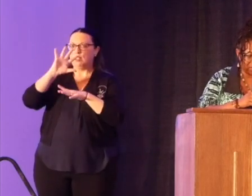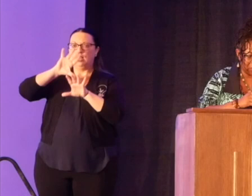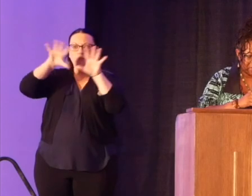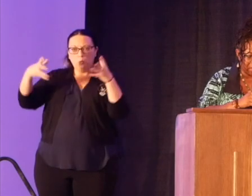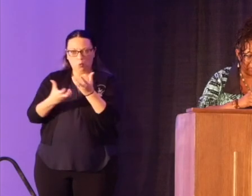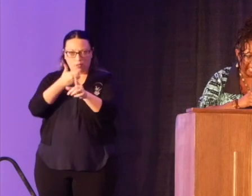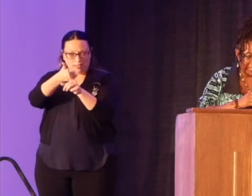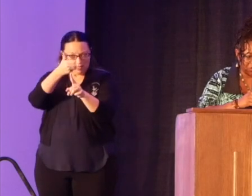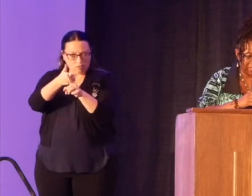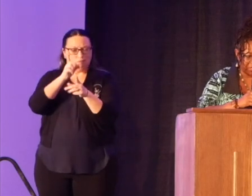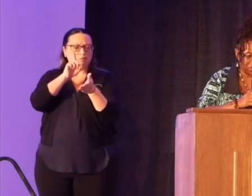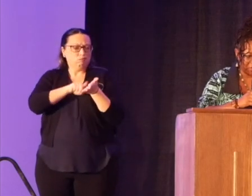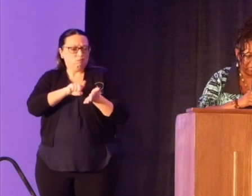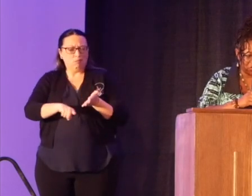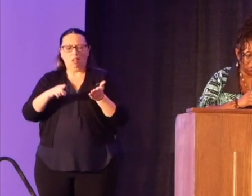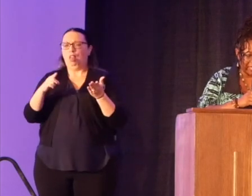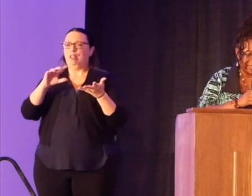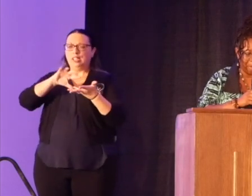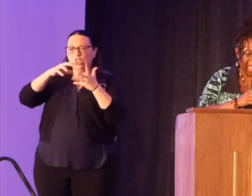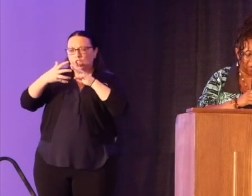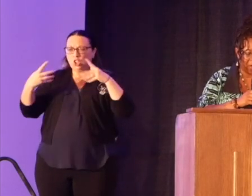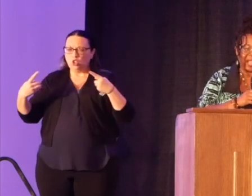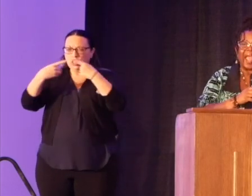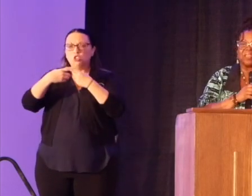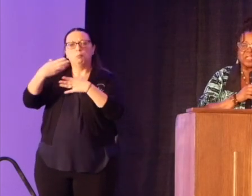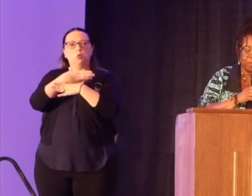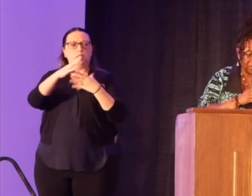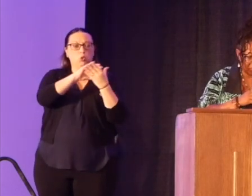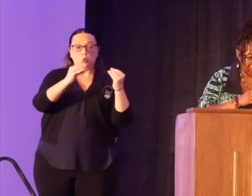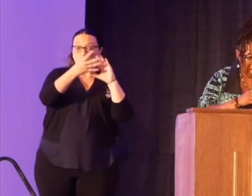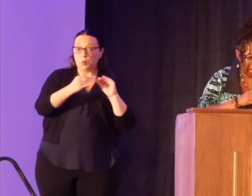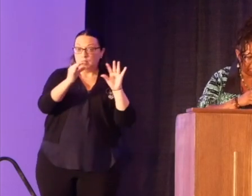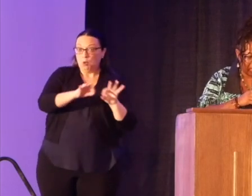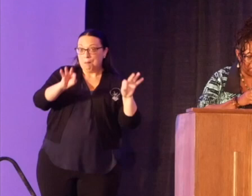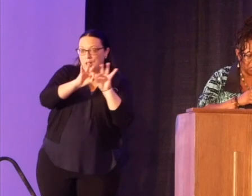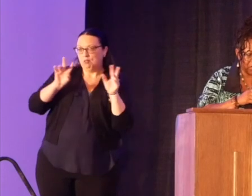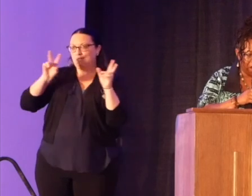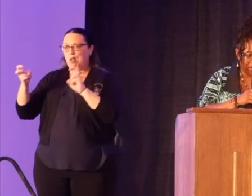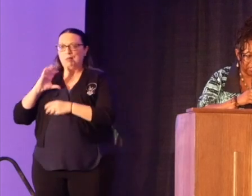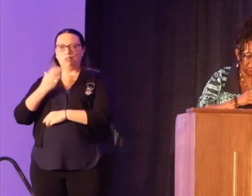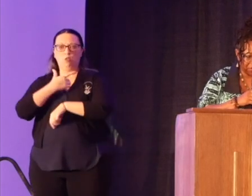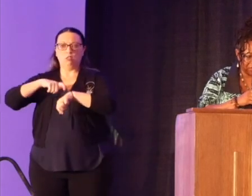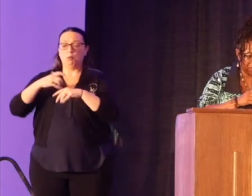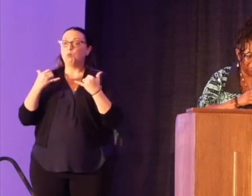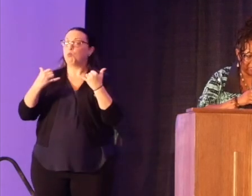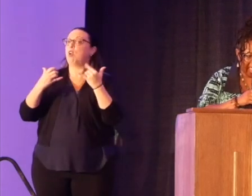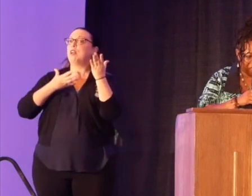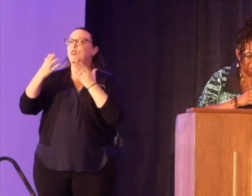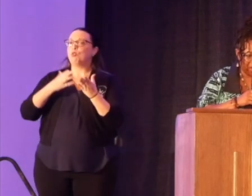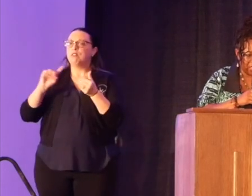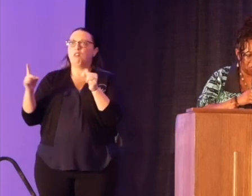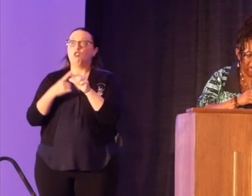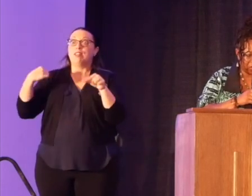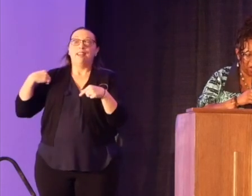and explores the complex intersections between stories that matter and the topics of our time. She currently serves as the first